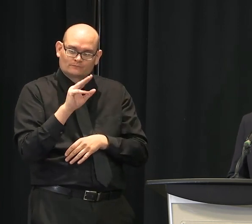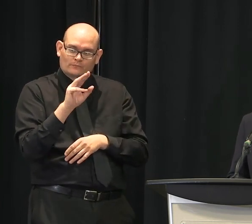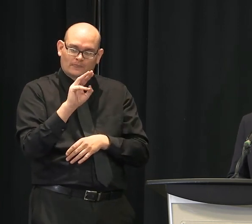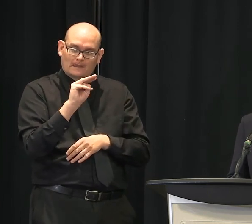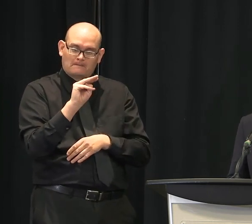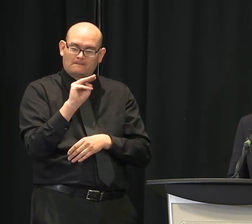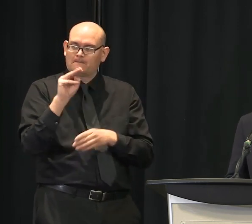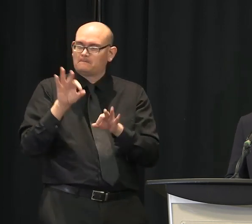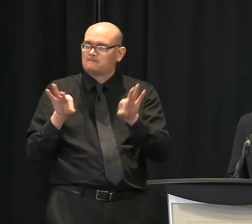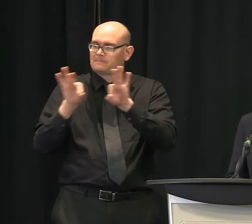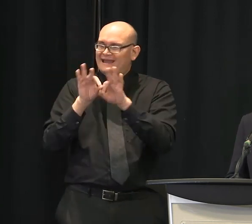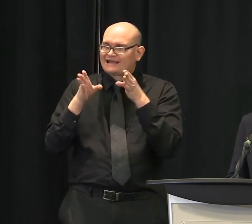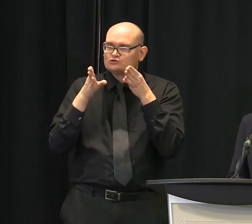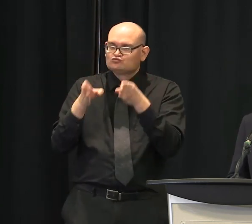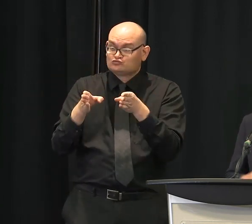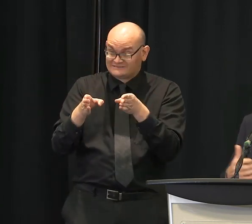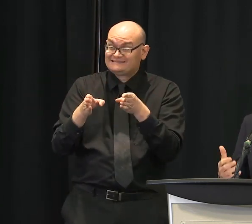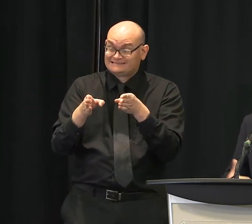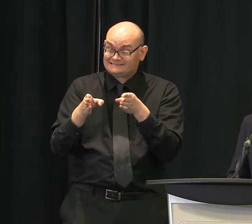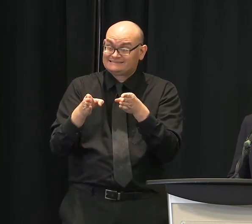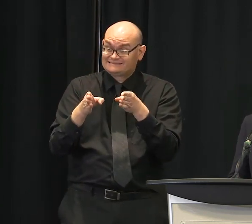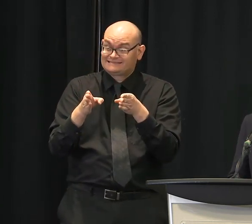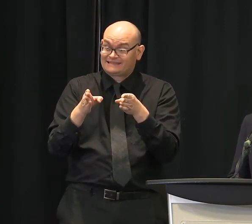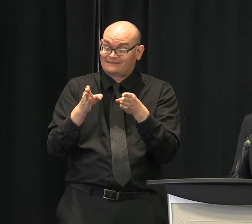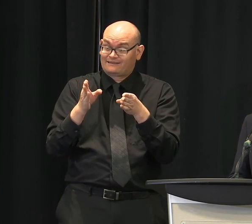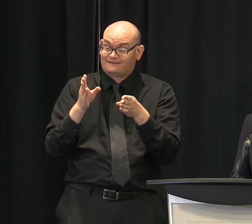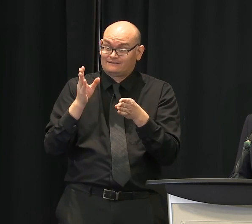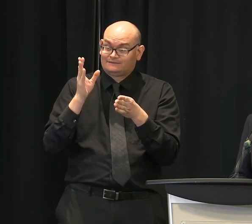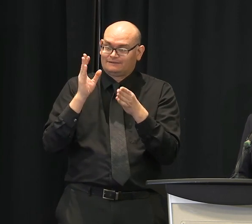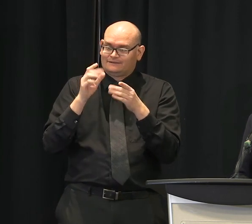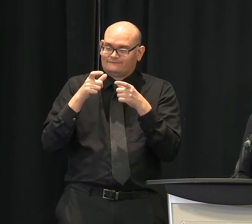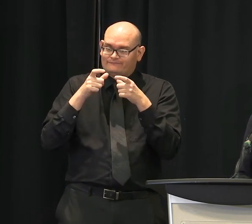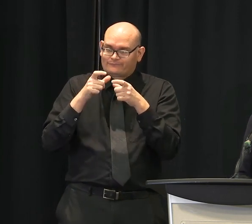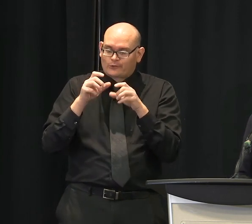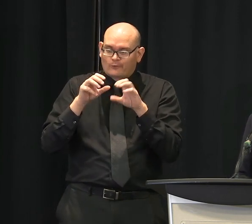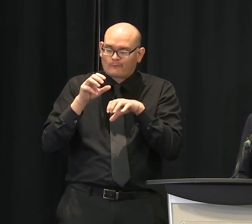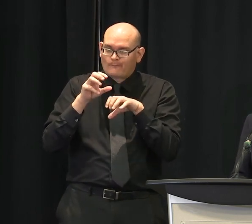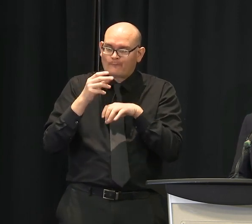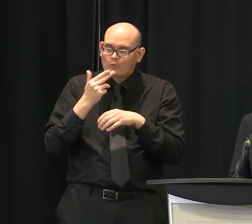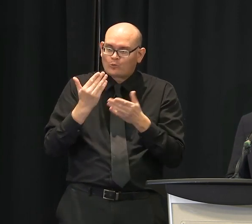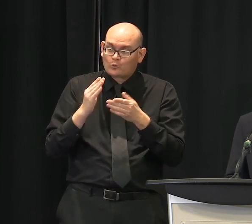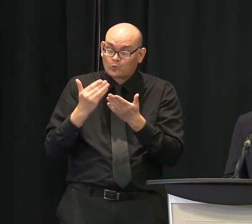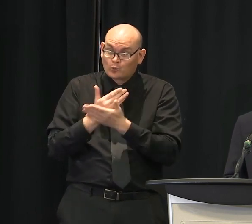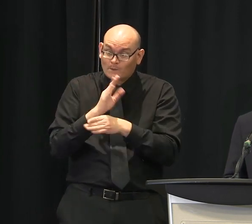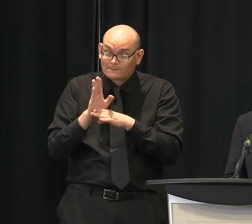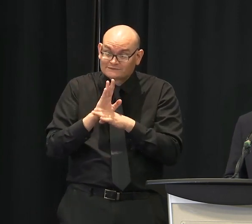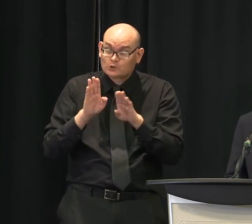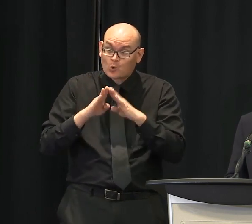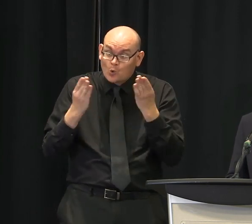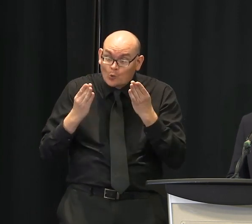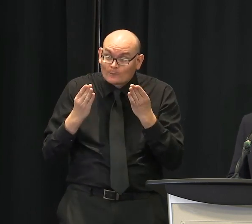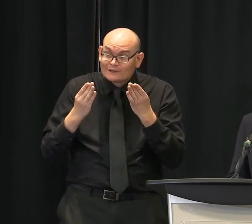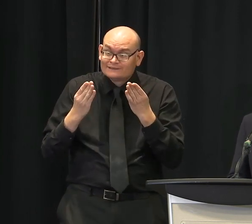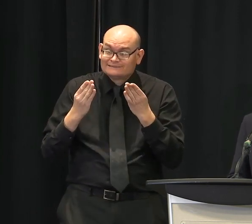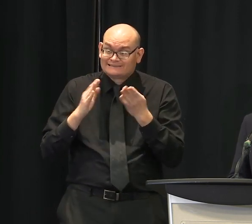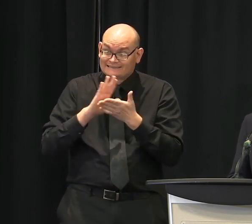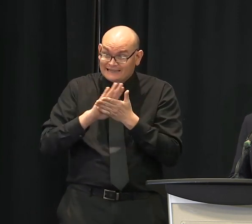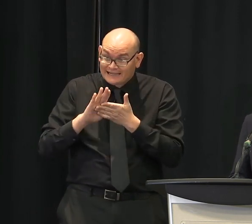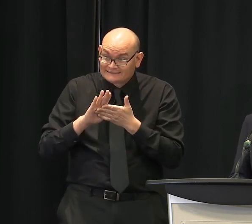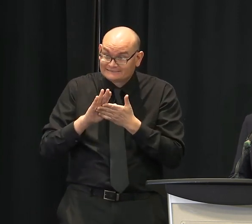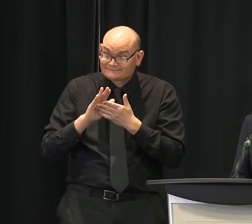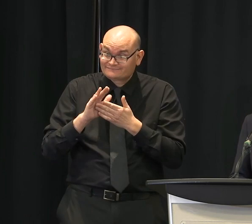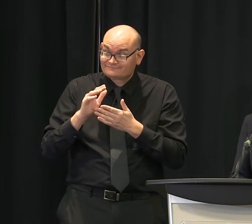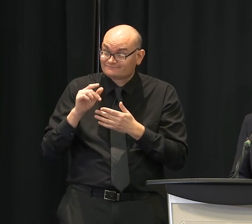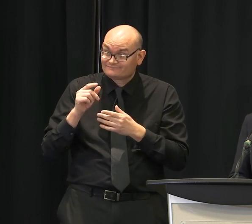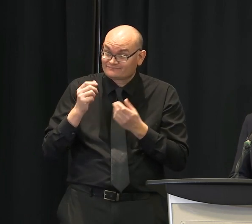opened in downtown. Glad to see that in the media and on Channel 4 as well. And, yeah, we actually had a new